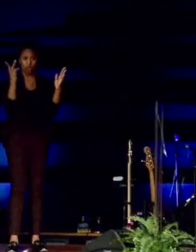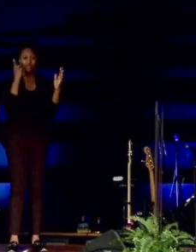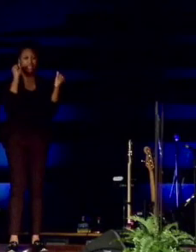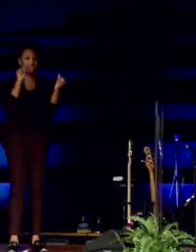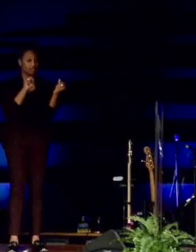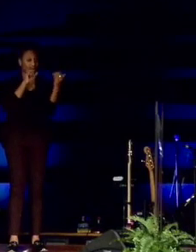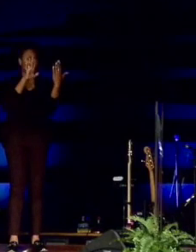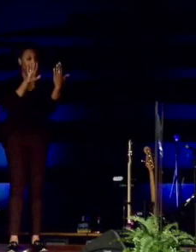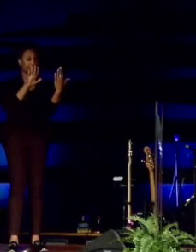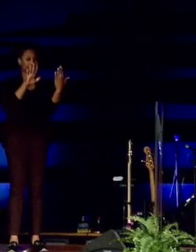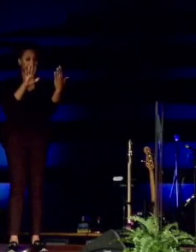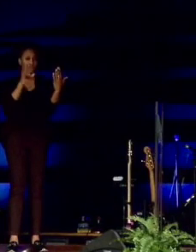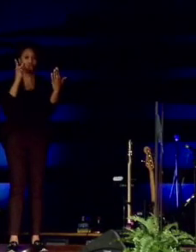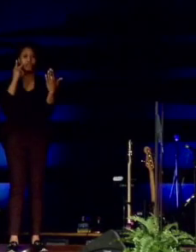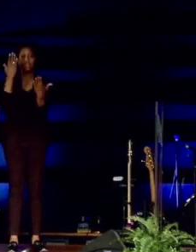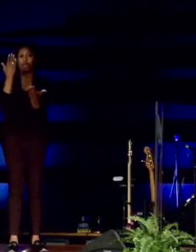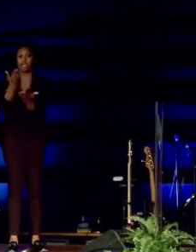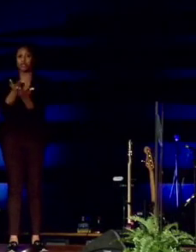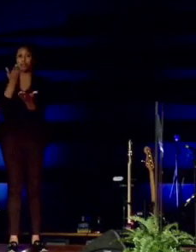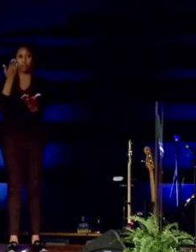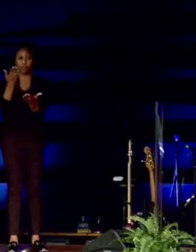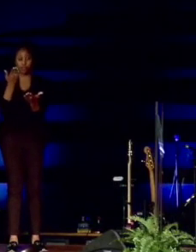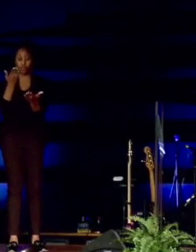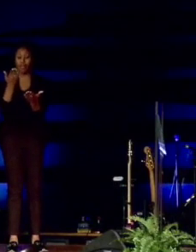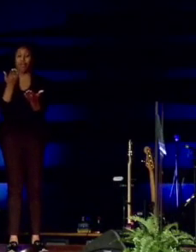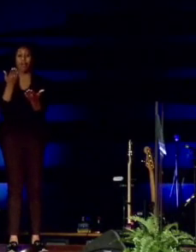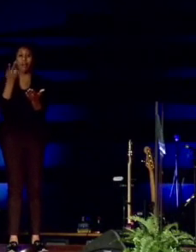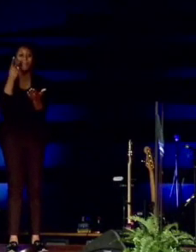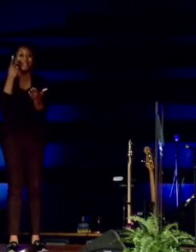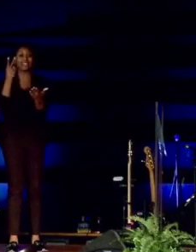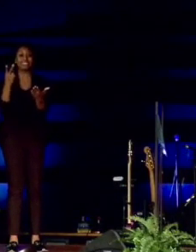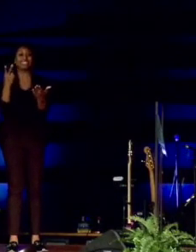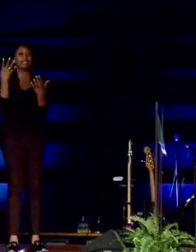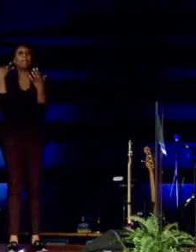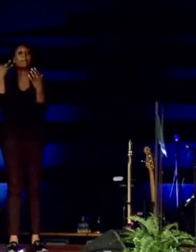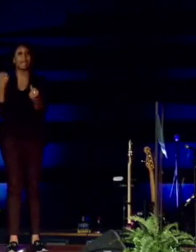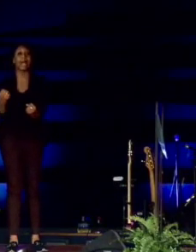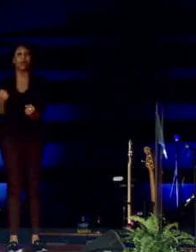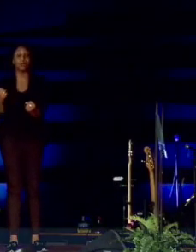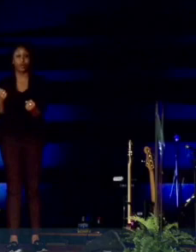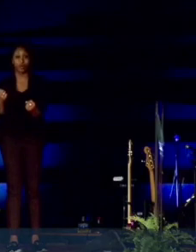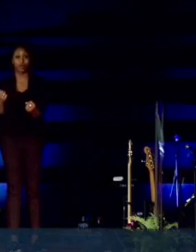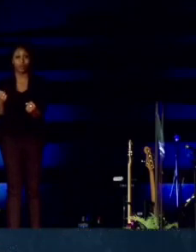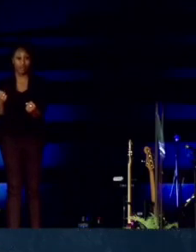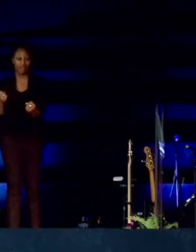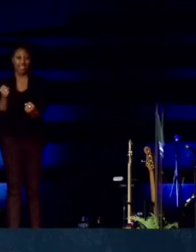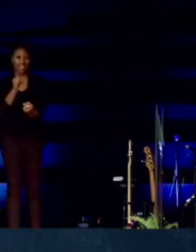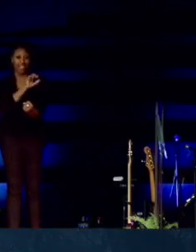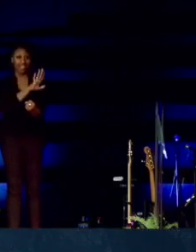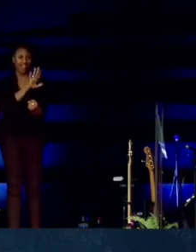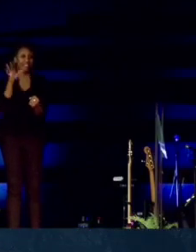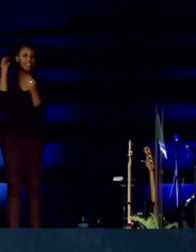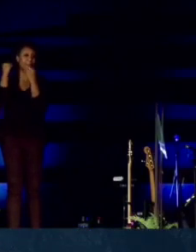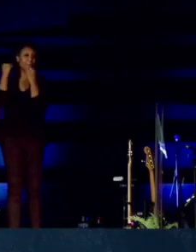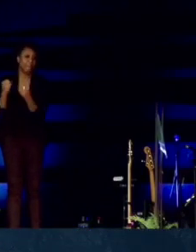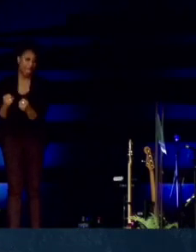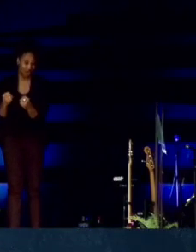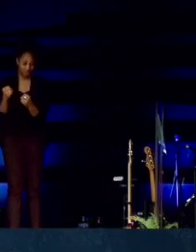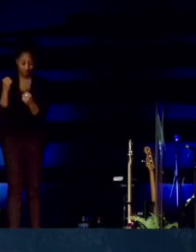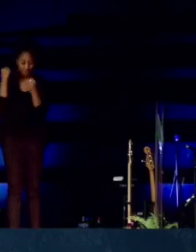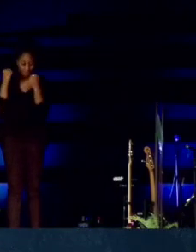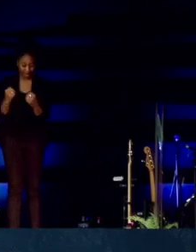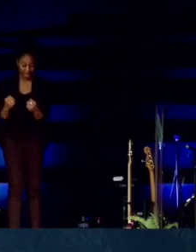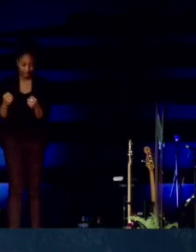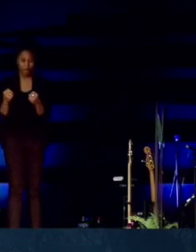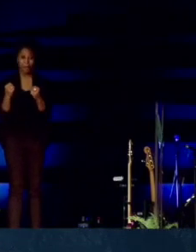You see his proof. But let me see you home when I show you his power. Because now he puts you in the power of